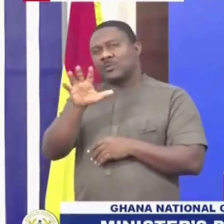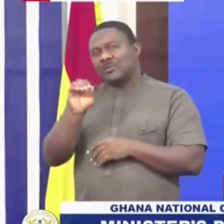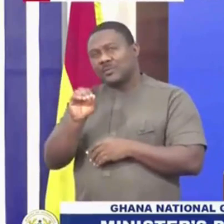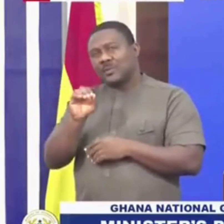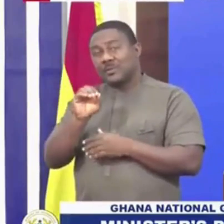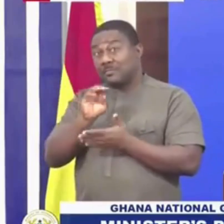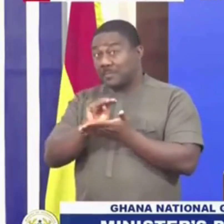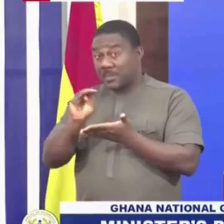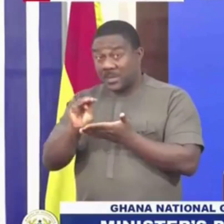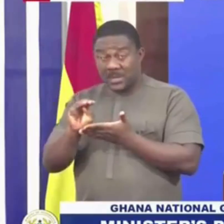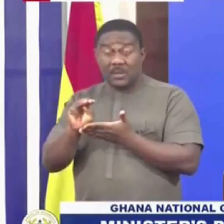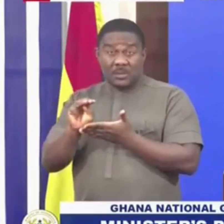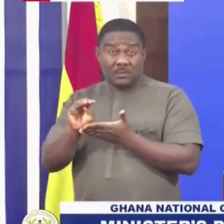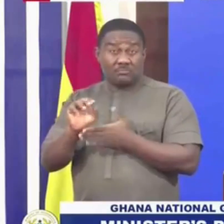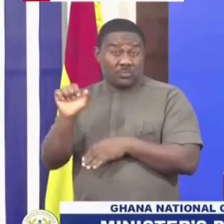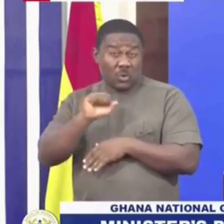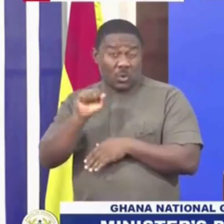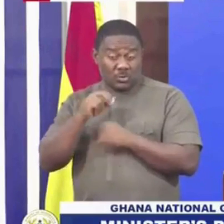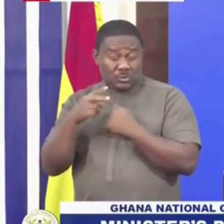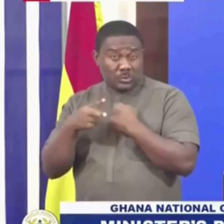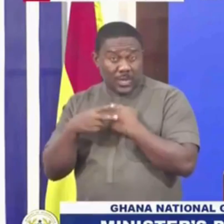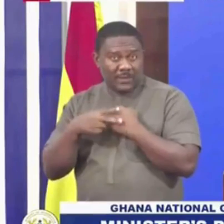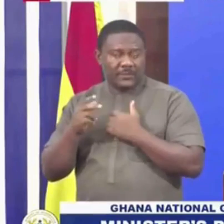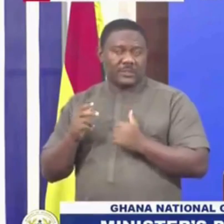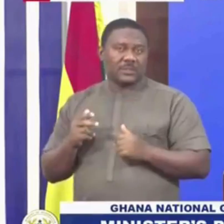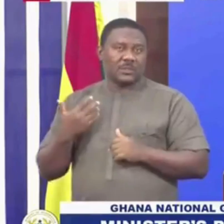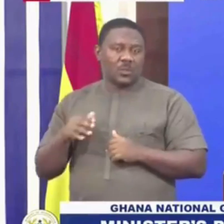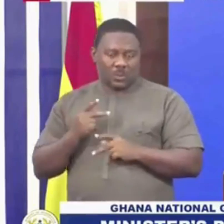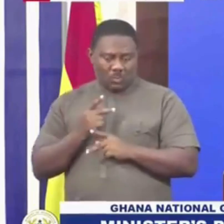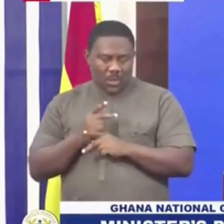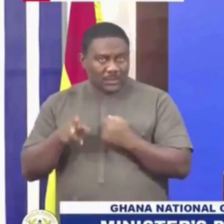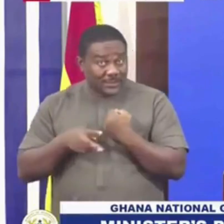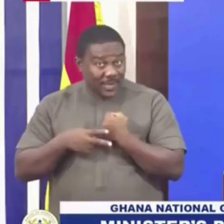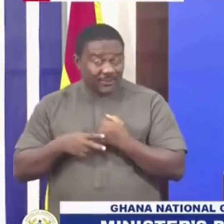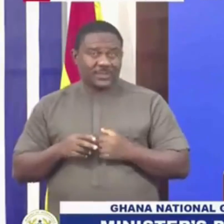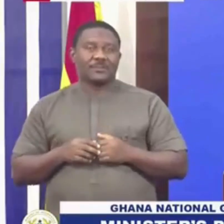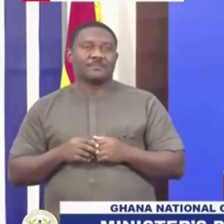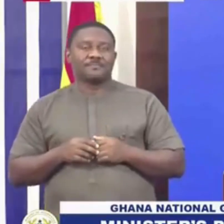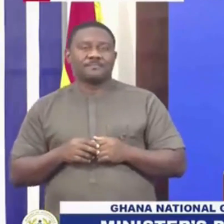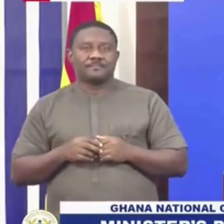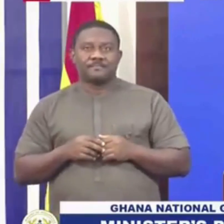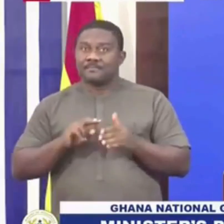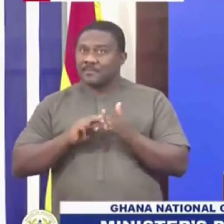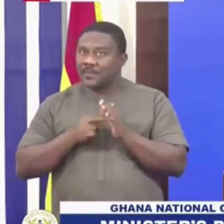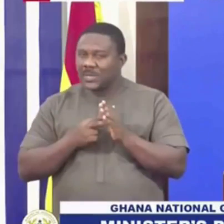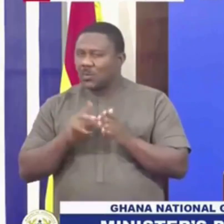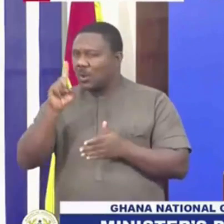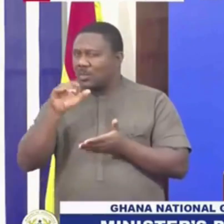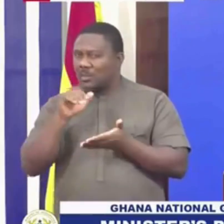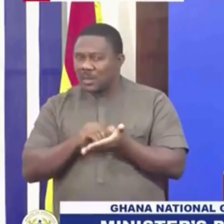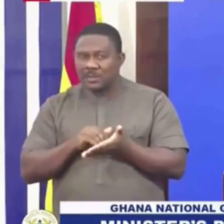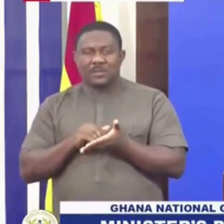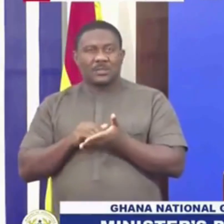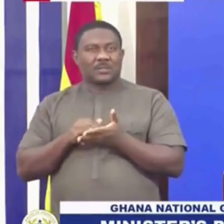dollars saved to date. Okay. And certainly, also create about a thousand permanent and